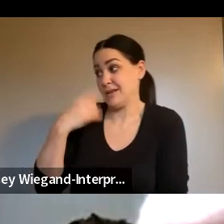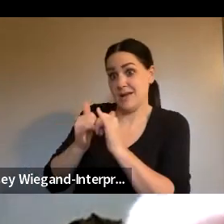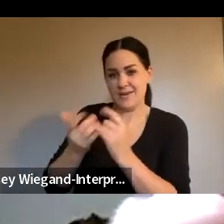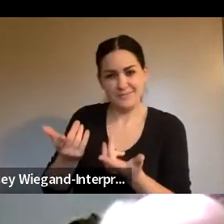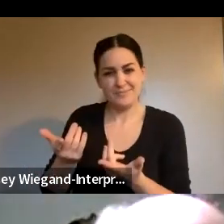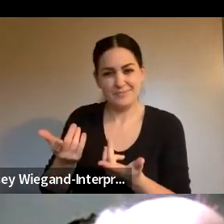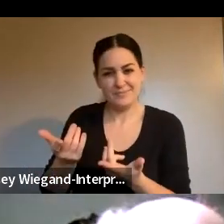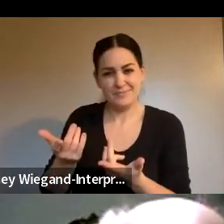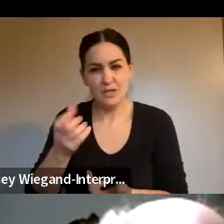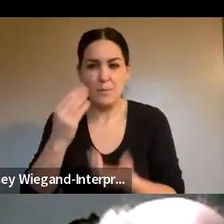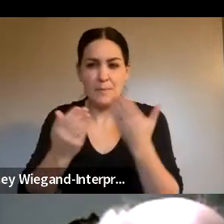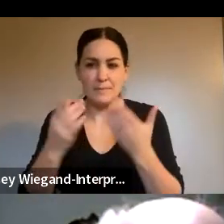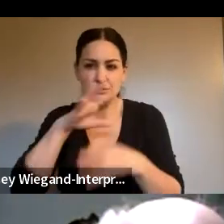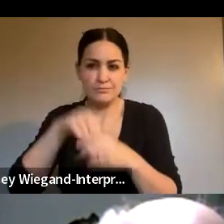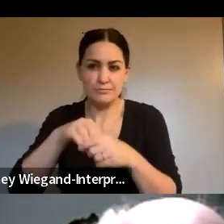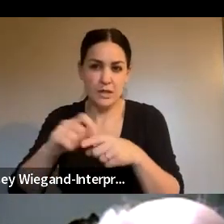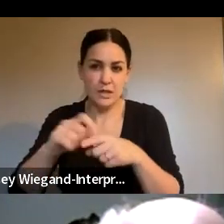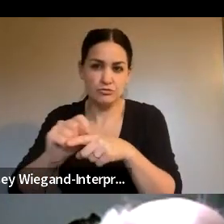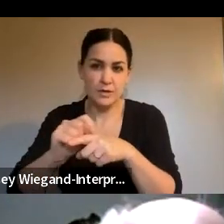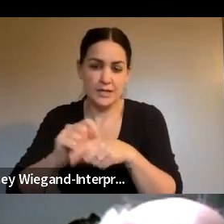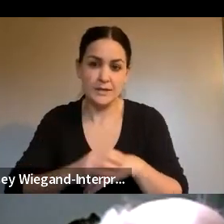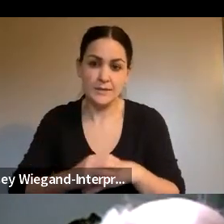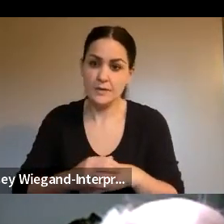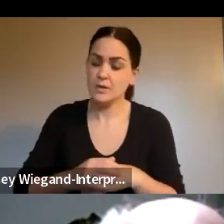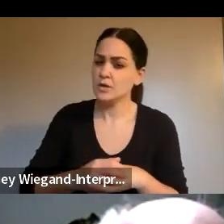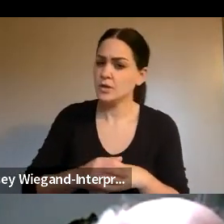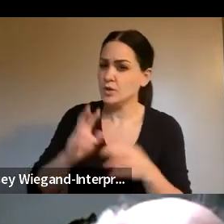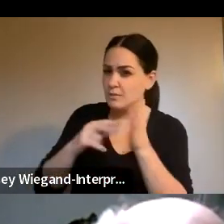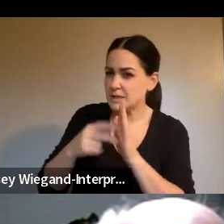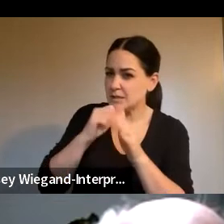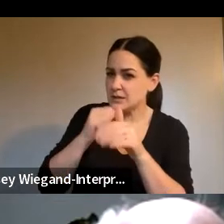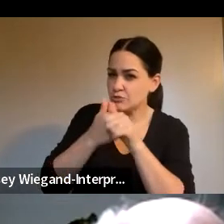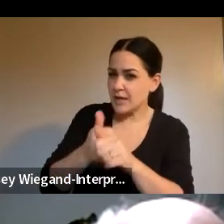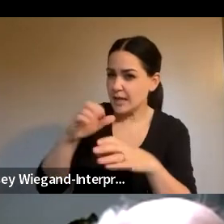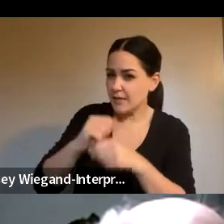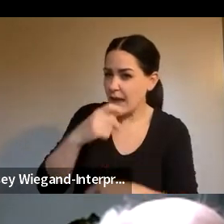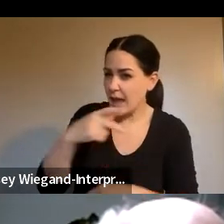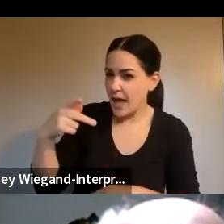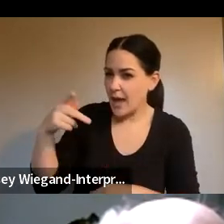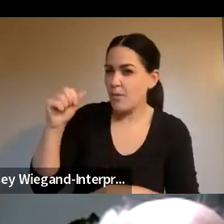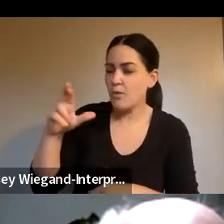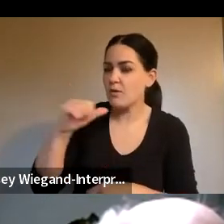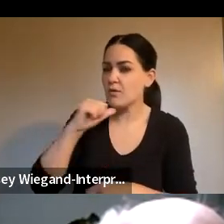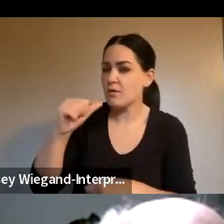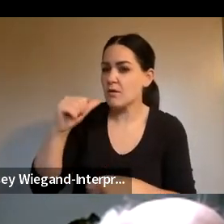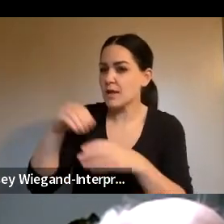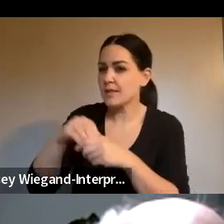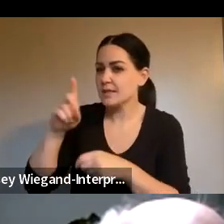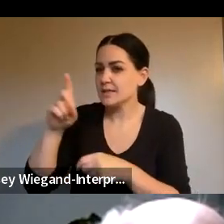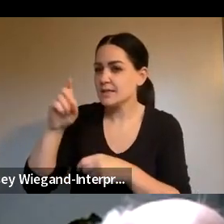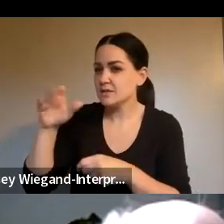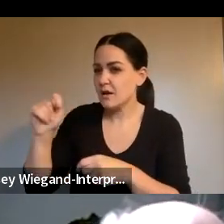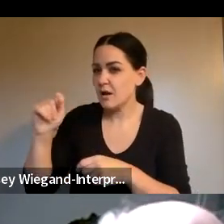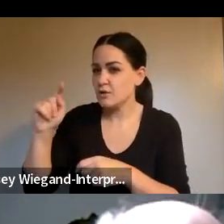say the trackers not tracking, are you saying it's not tracking in the transit app or it's not tracking in the D dot tracker? And the D dot